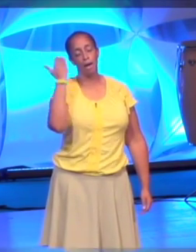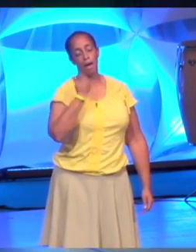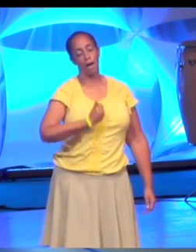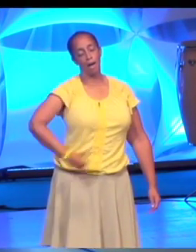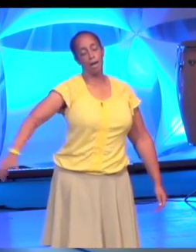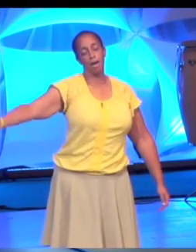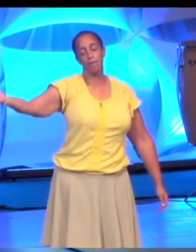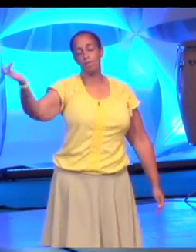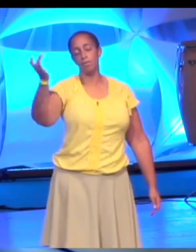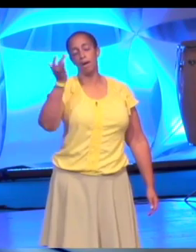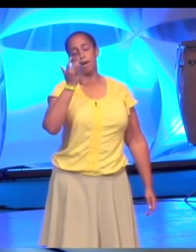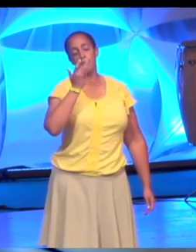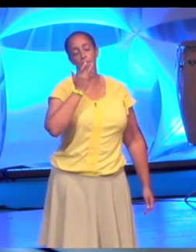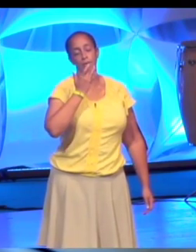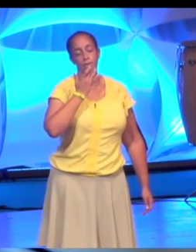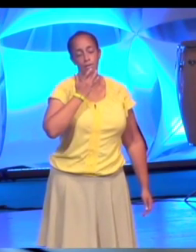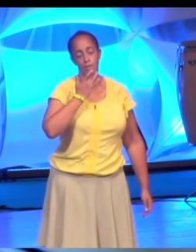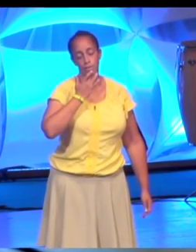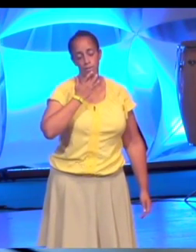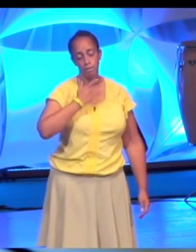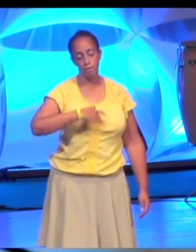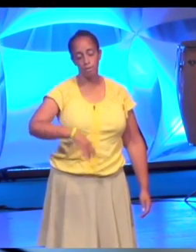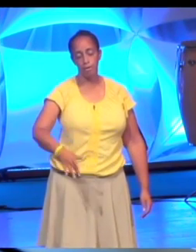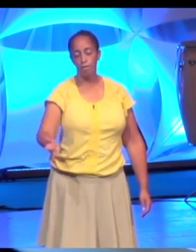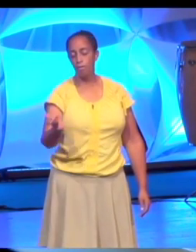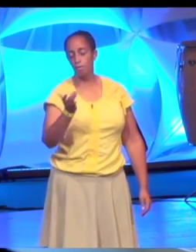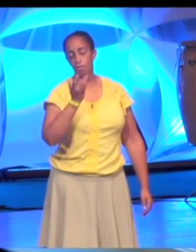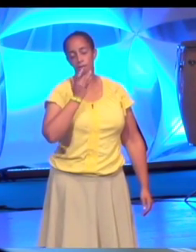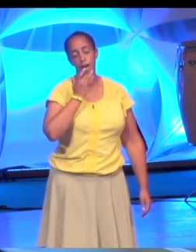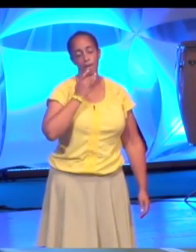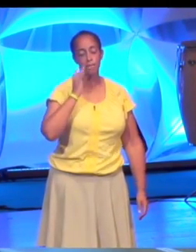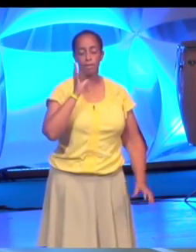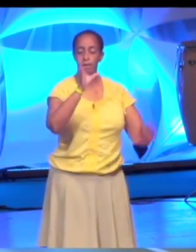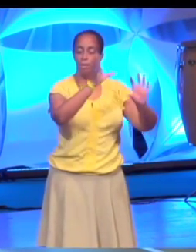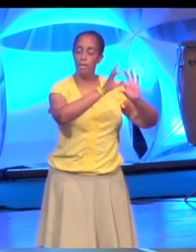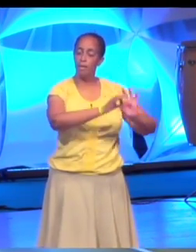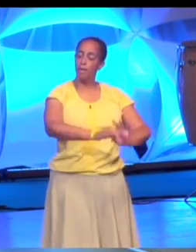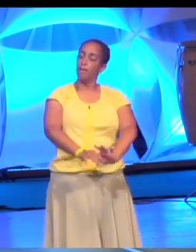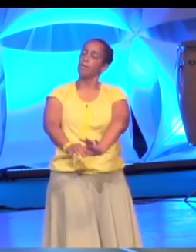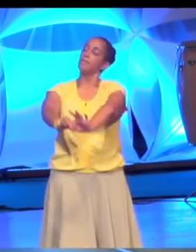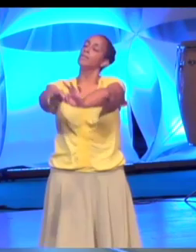I'd rather, rather have you